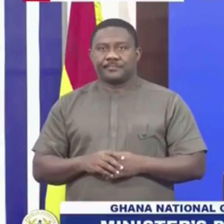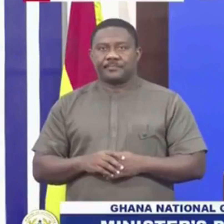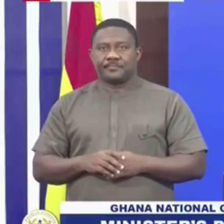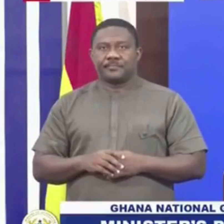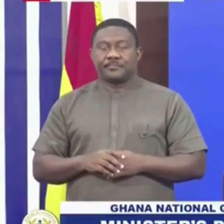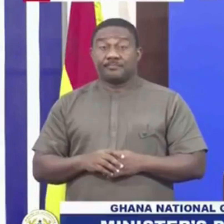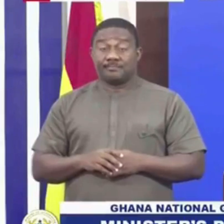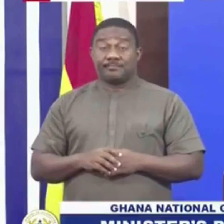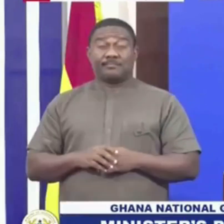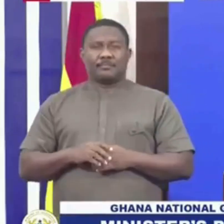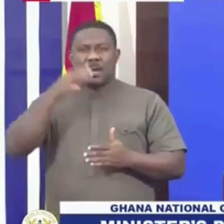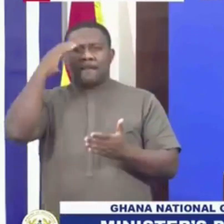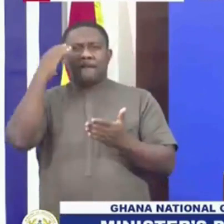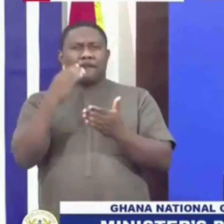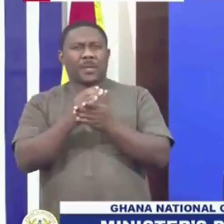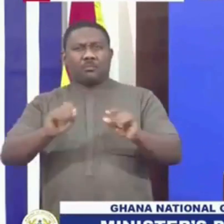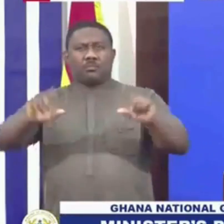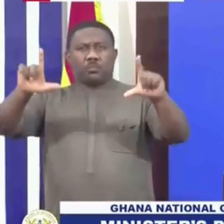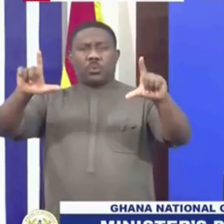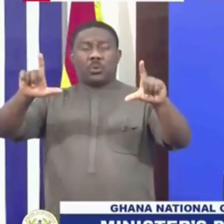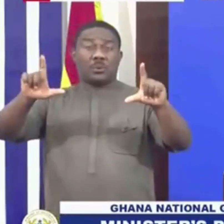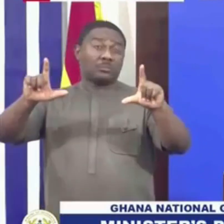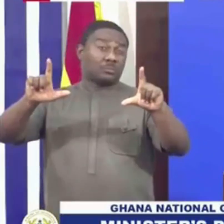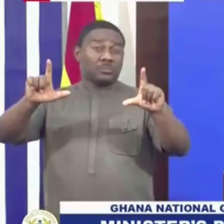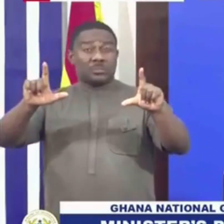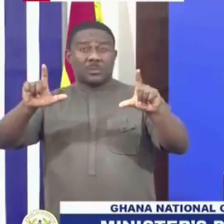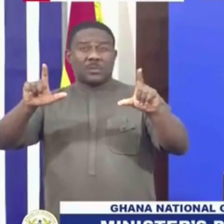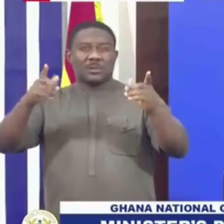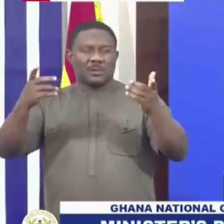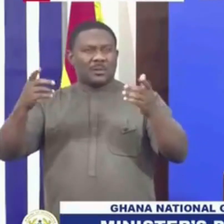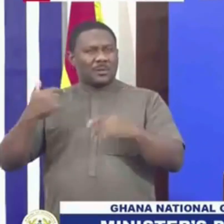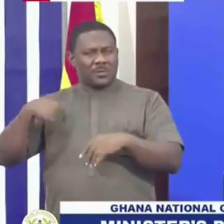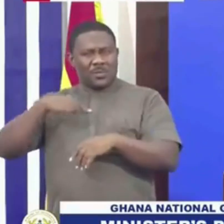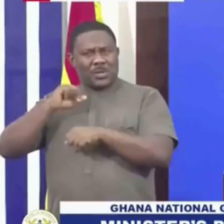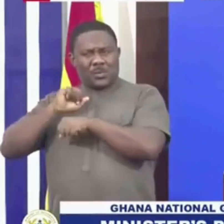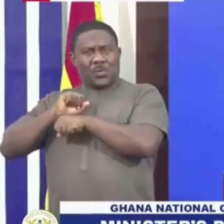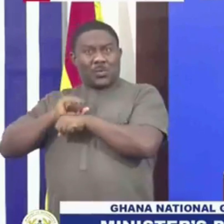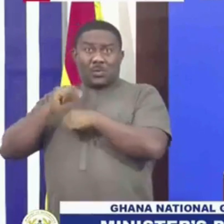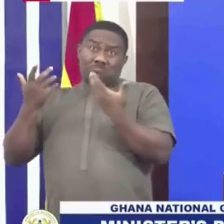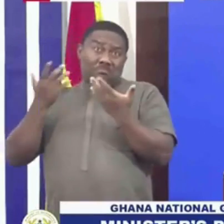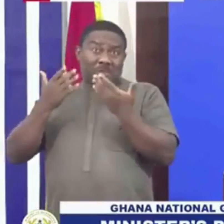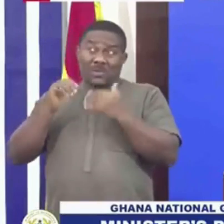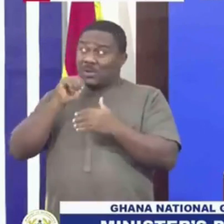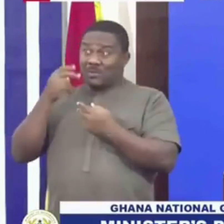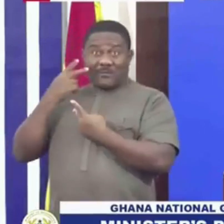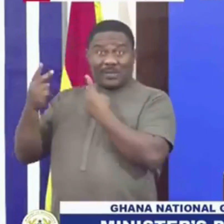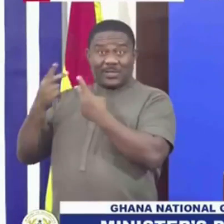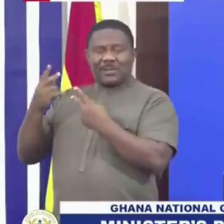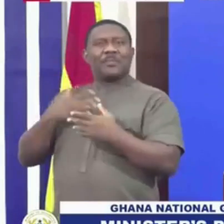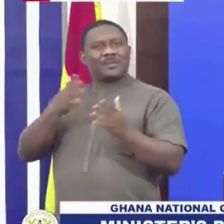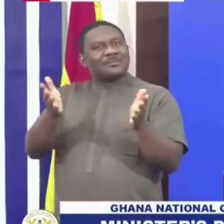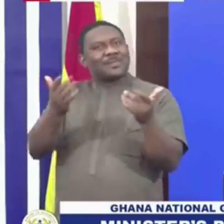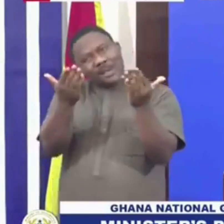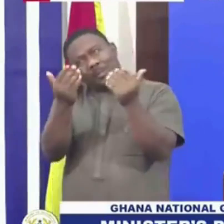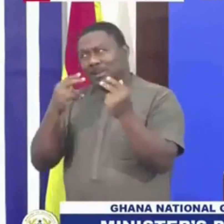This is a good picture. I like this one because it tells you really what Ghana Gas does, even if you've not been there. But I would encourage you to visit our